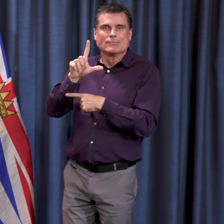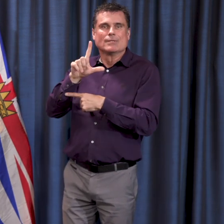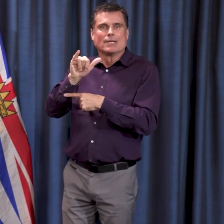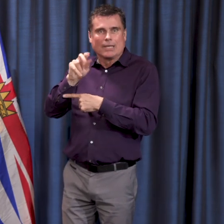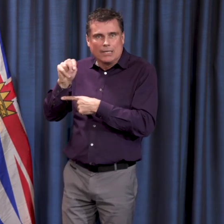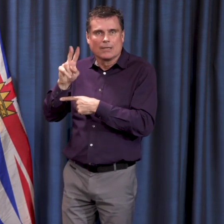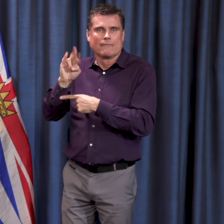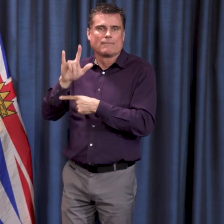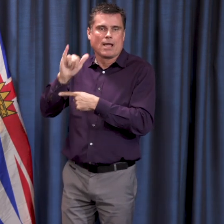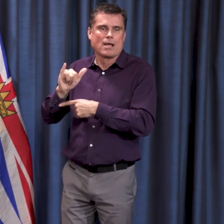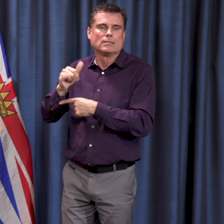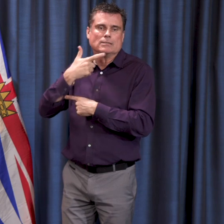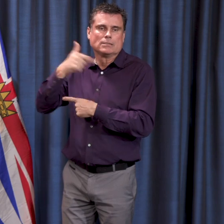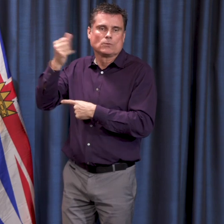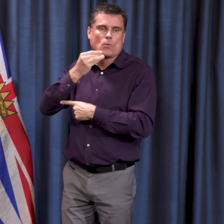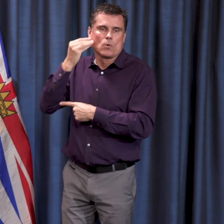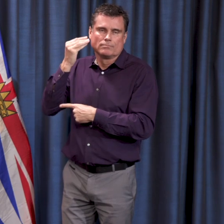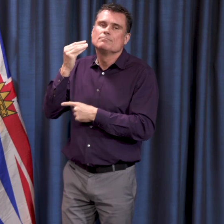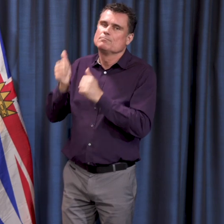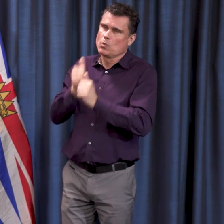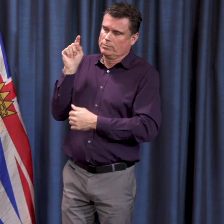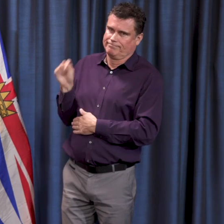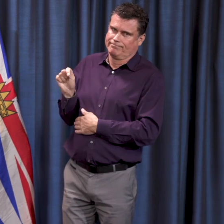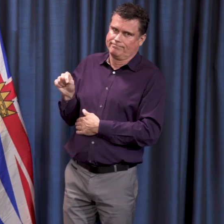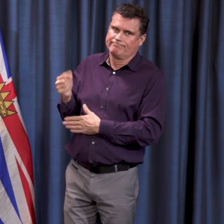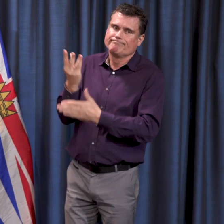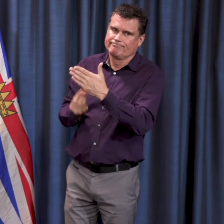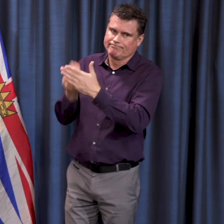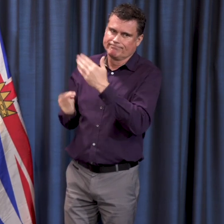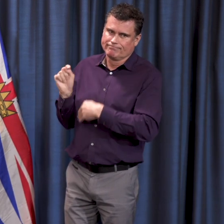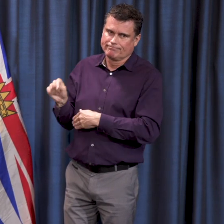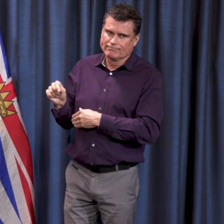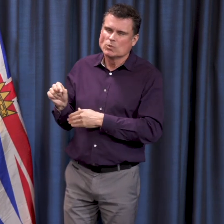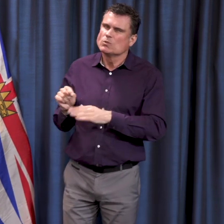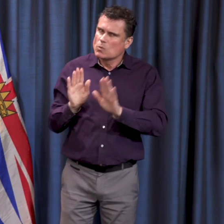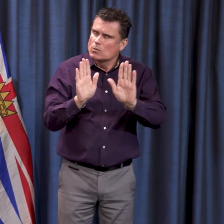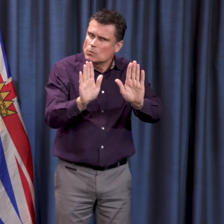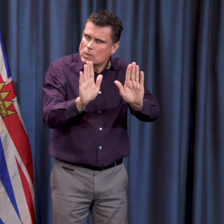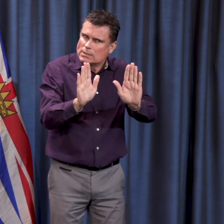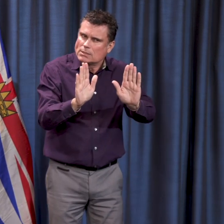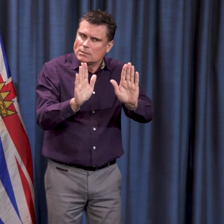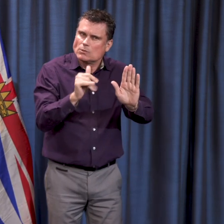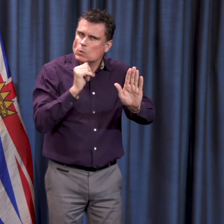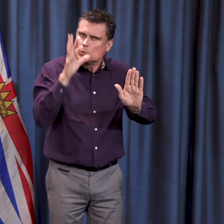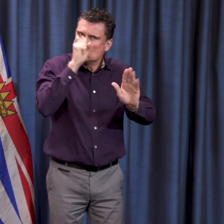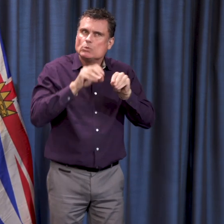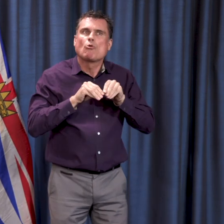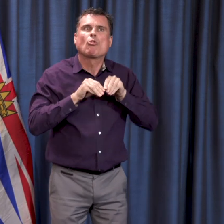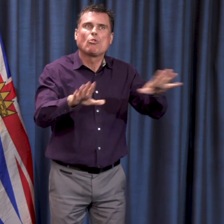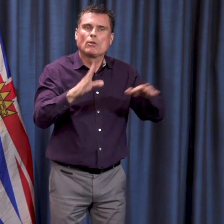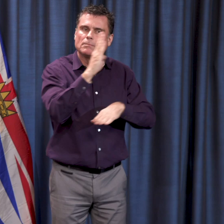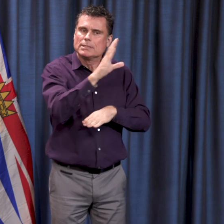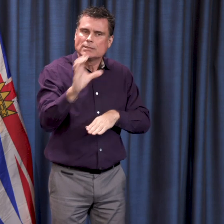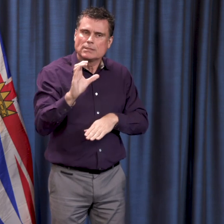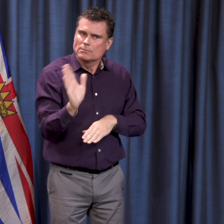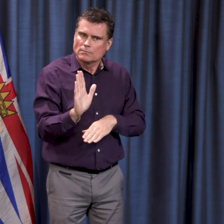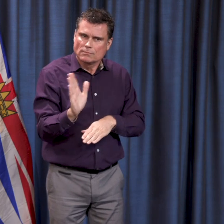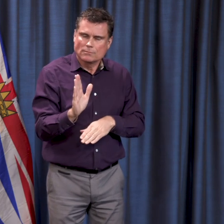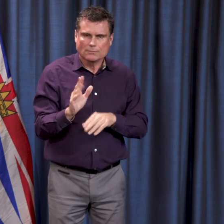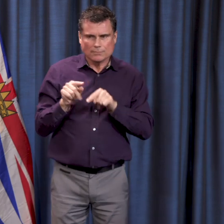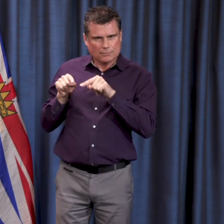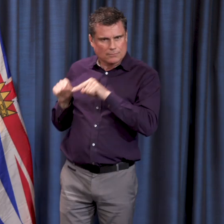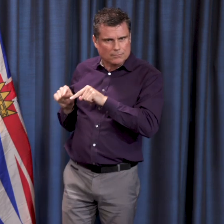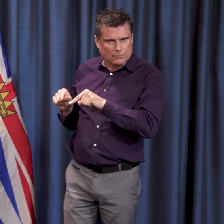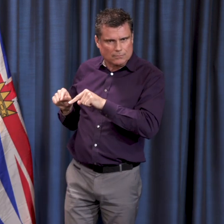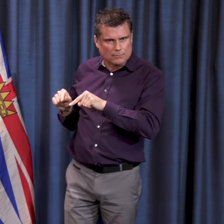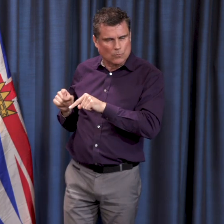when we look at the overall numbers and the people who have died from this, we consider that as one